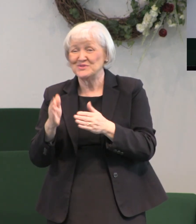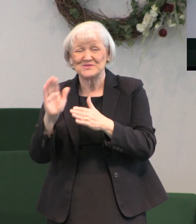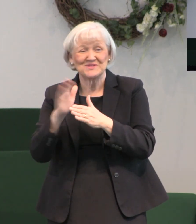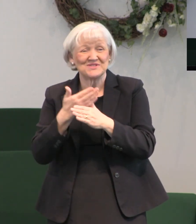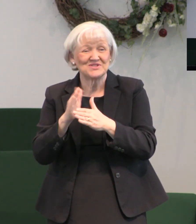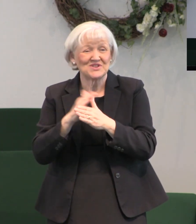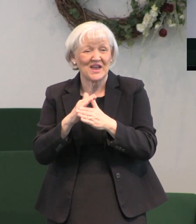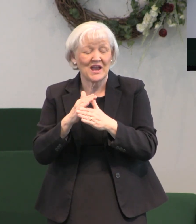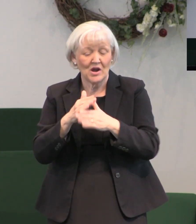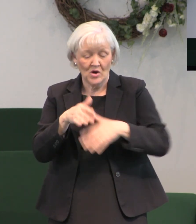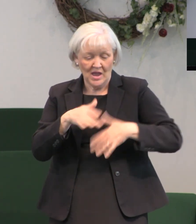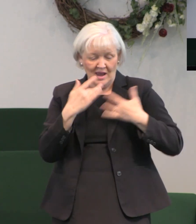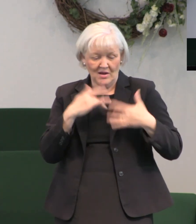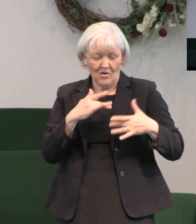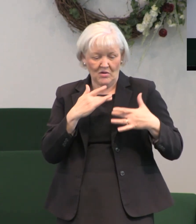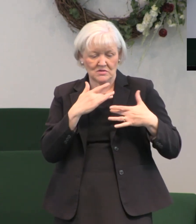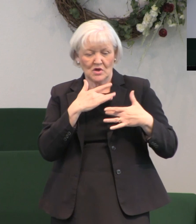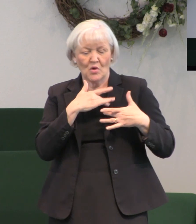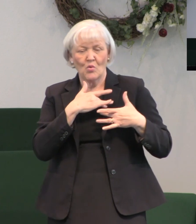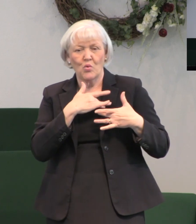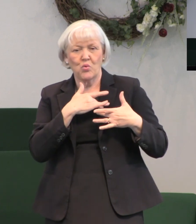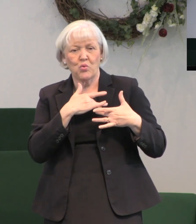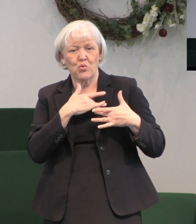people's hearts to share with you